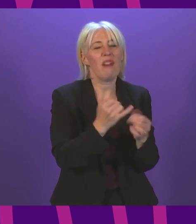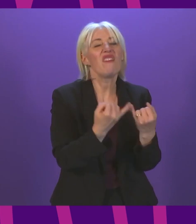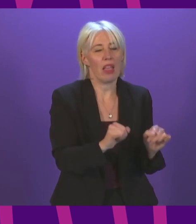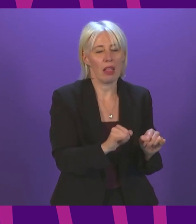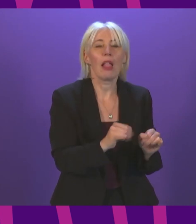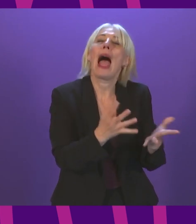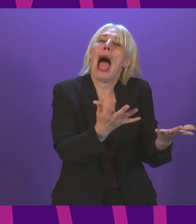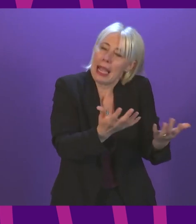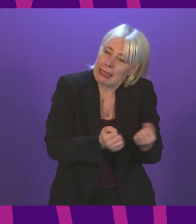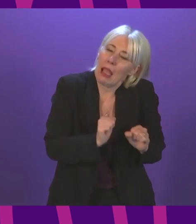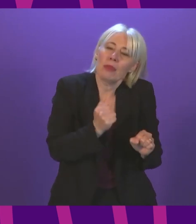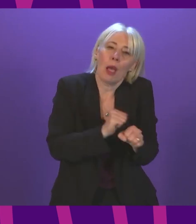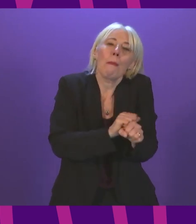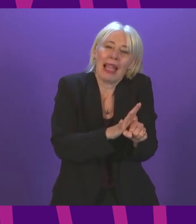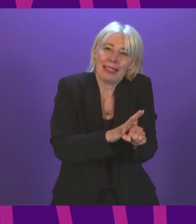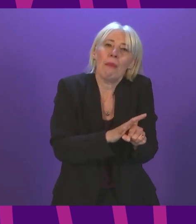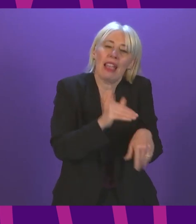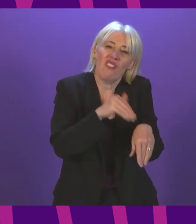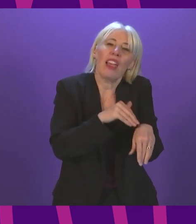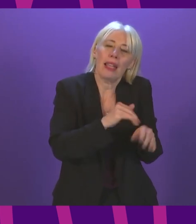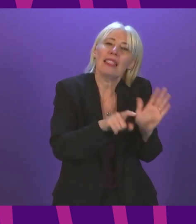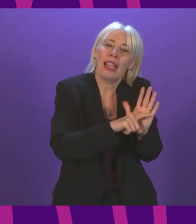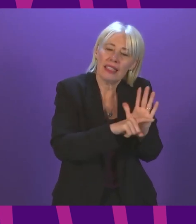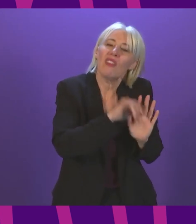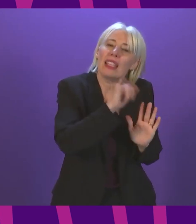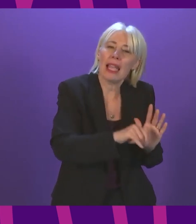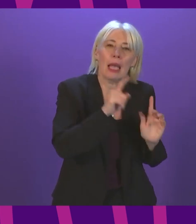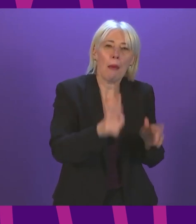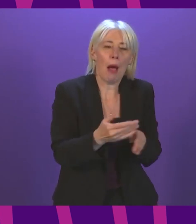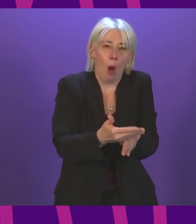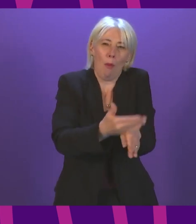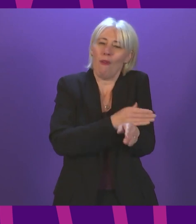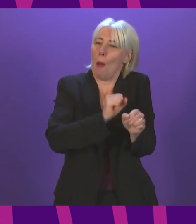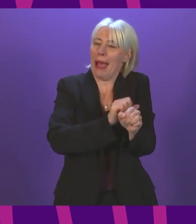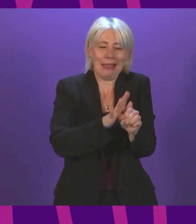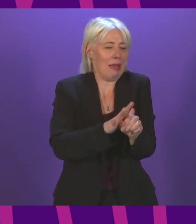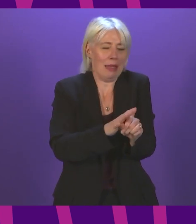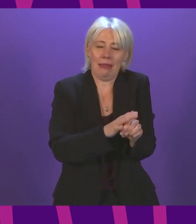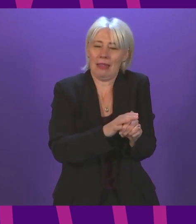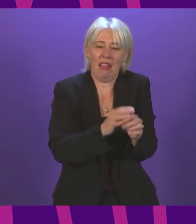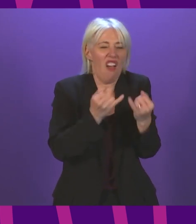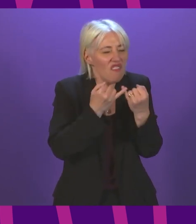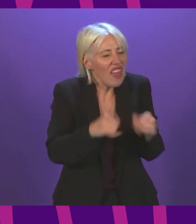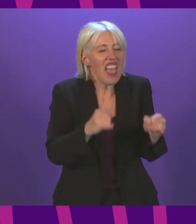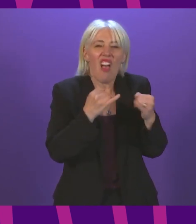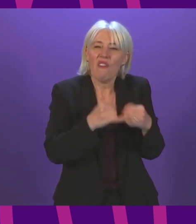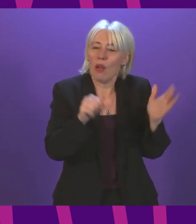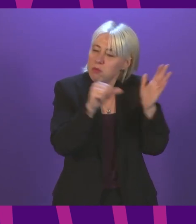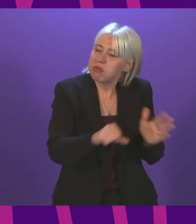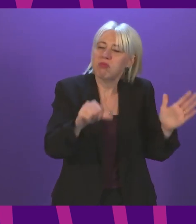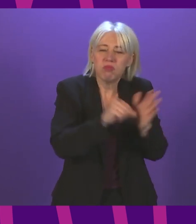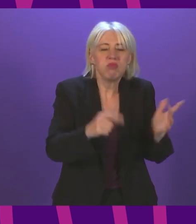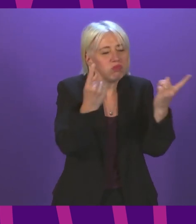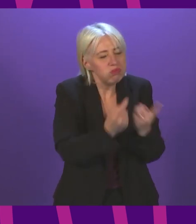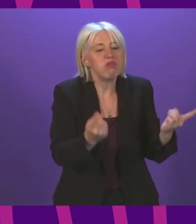pandemic has had a negative impact but there were underlying challenges and failures that predated COVID-19. For months, this